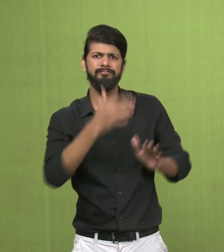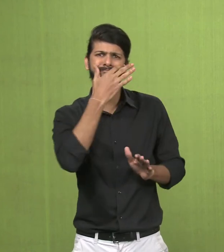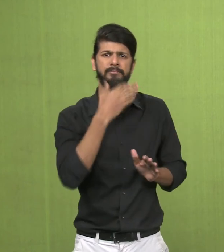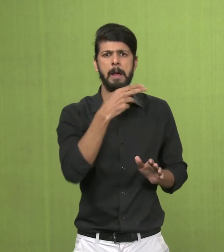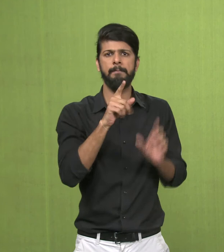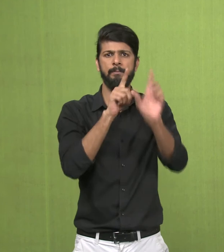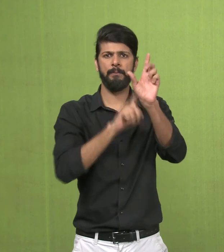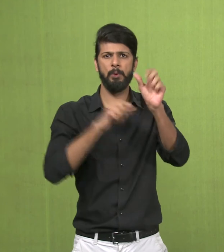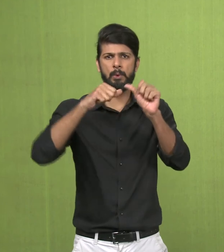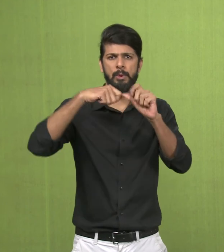get the perfect shape.